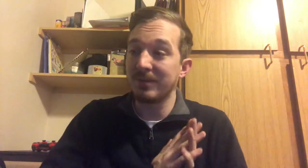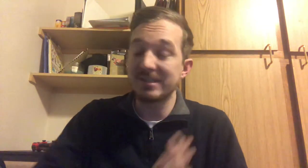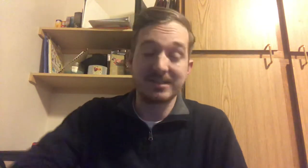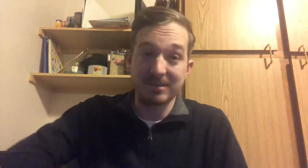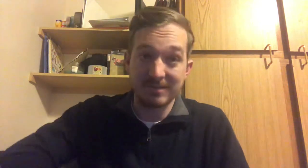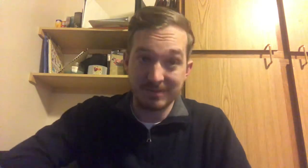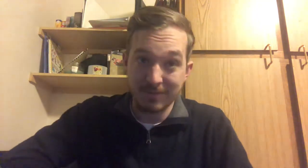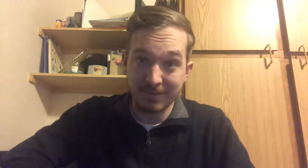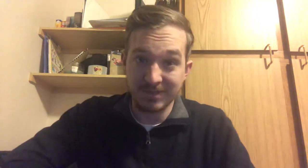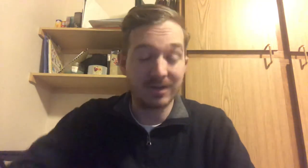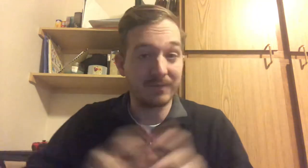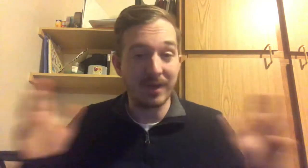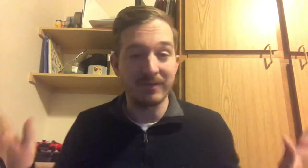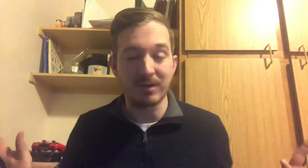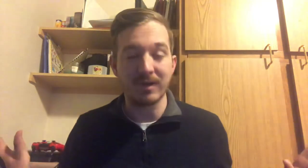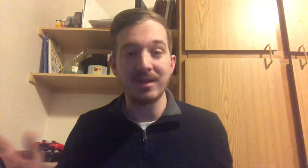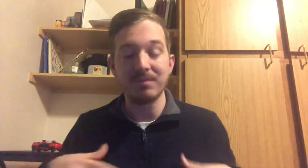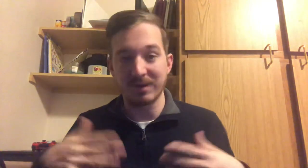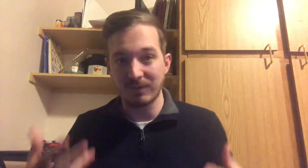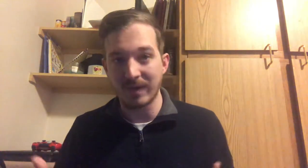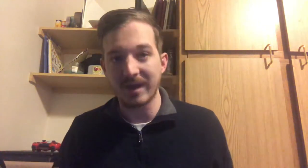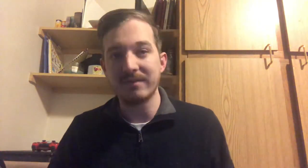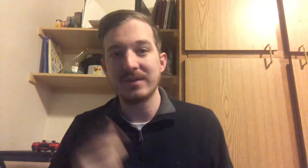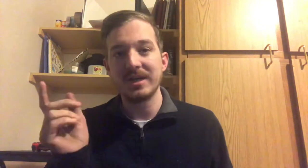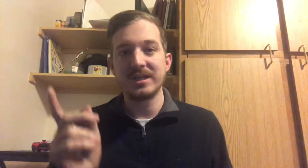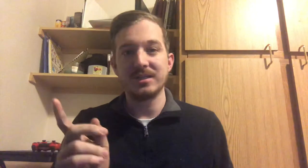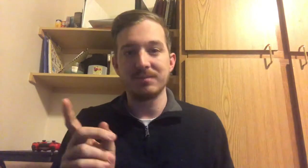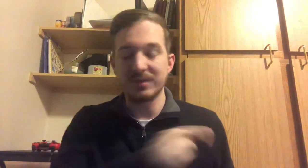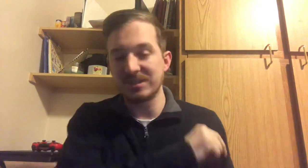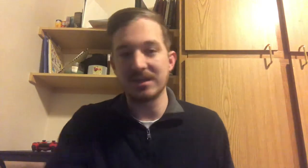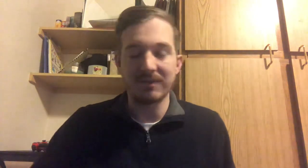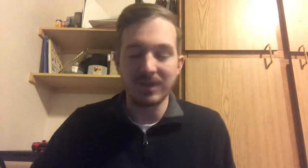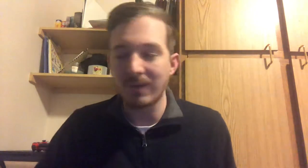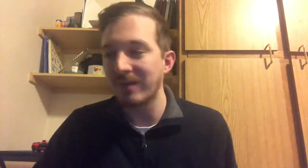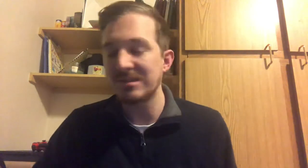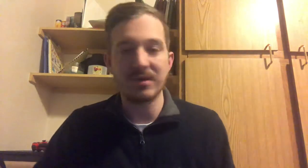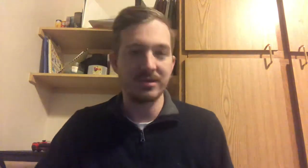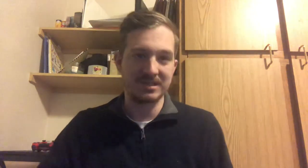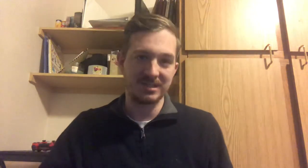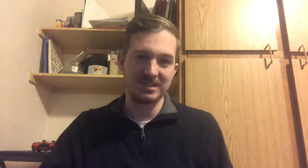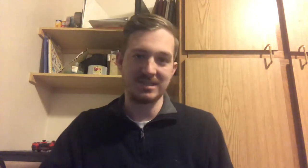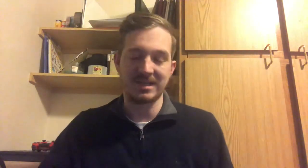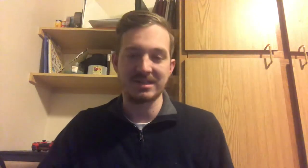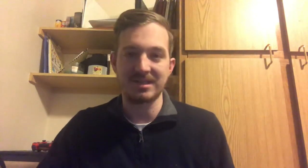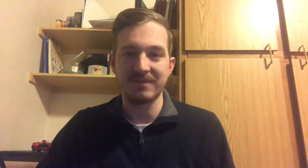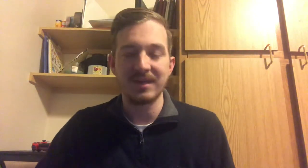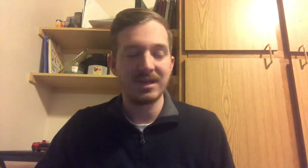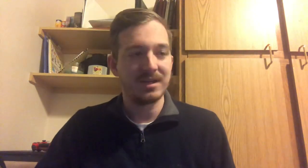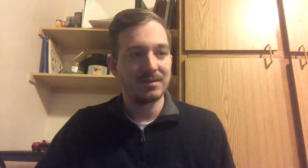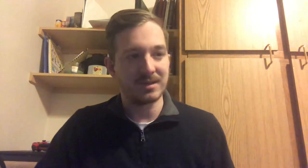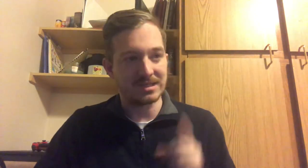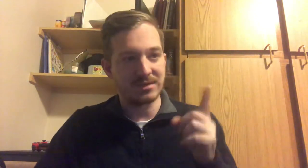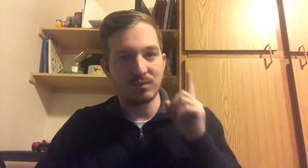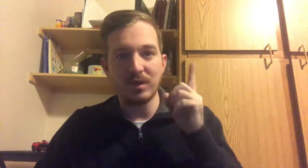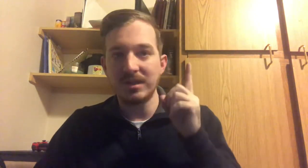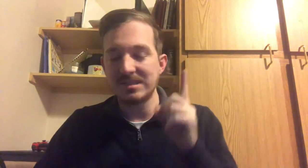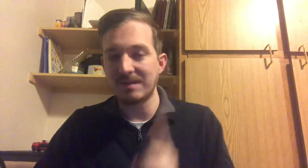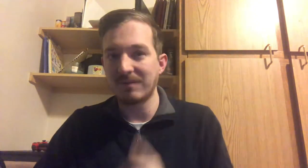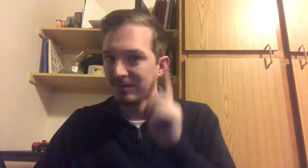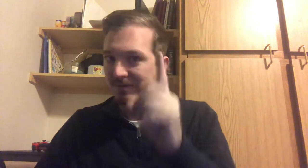consider subscribing to the channel if you haven't already, but if you have, please share the video out so others can see this kind of stuff. Because I do one of these type of videos, for